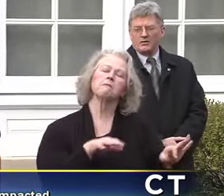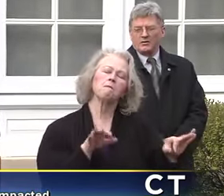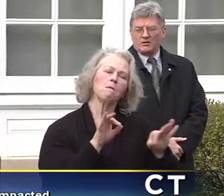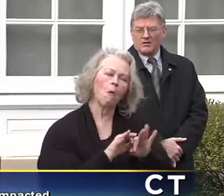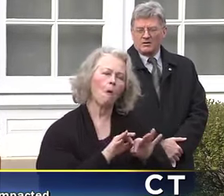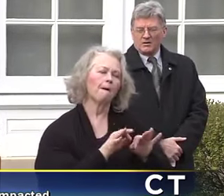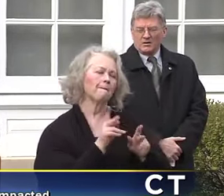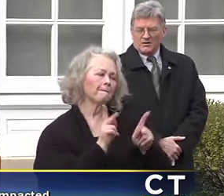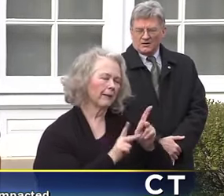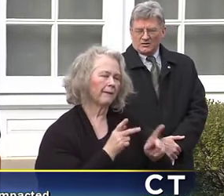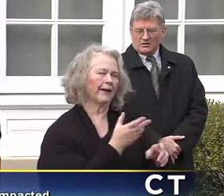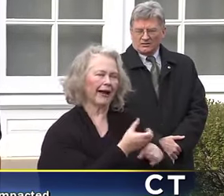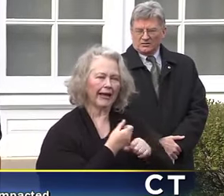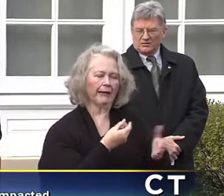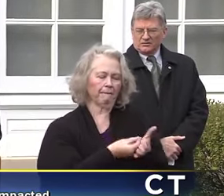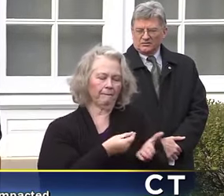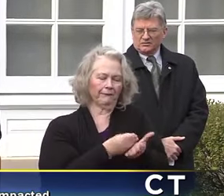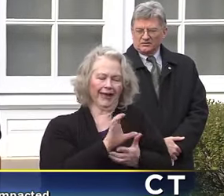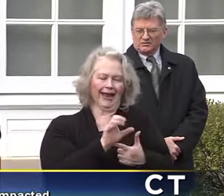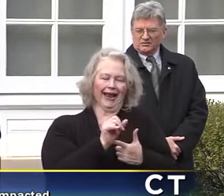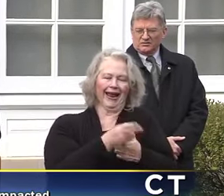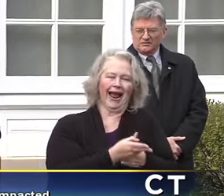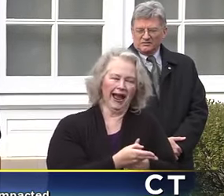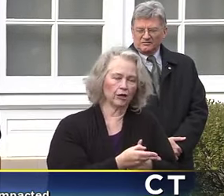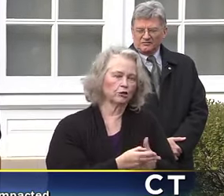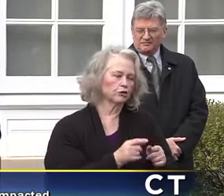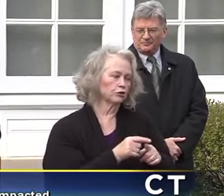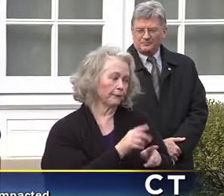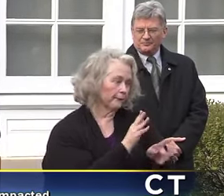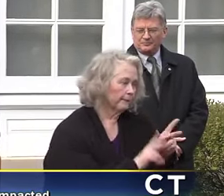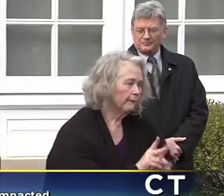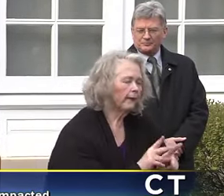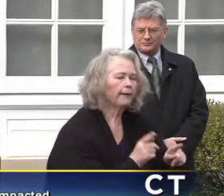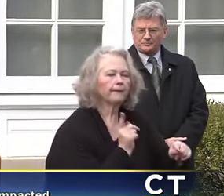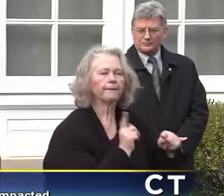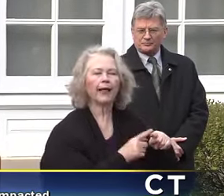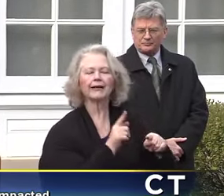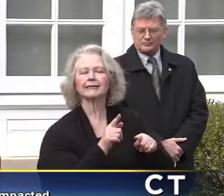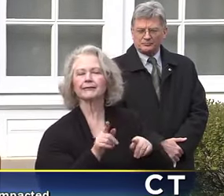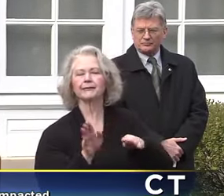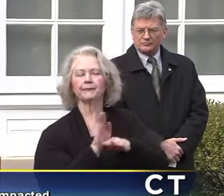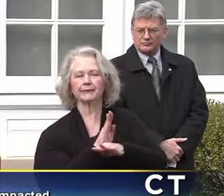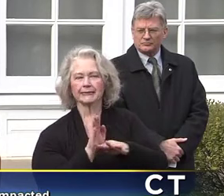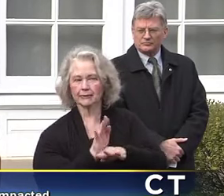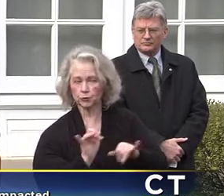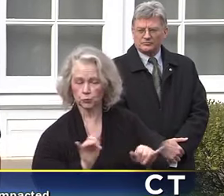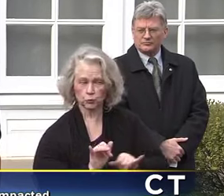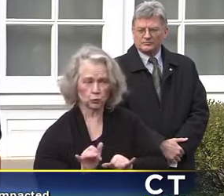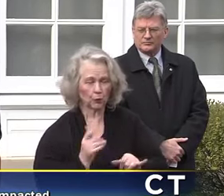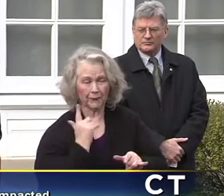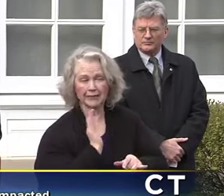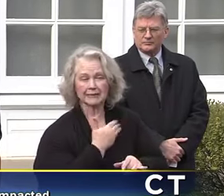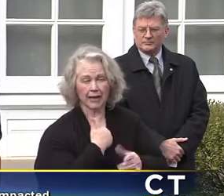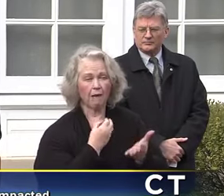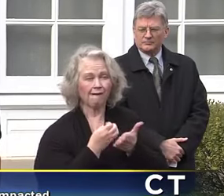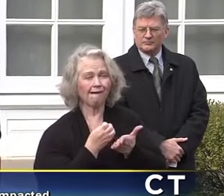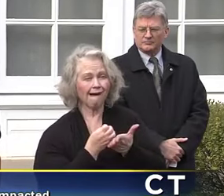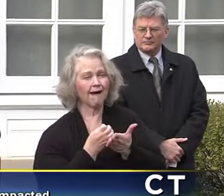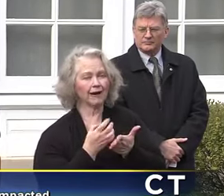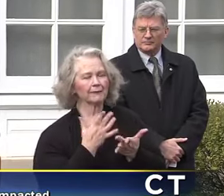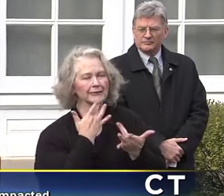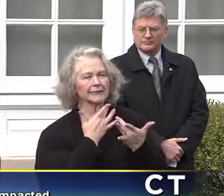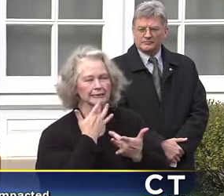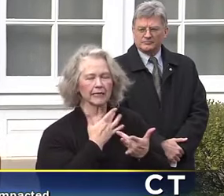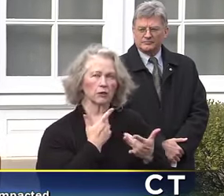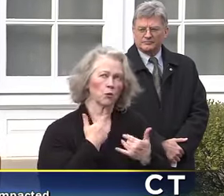whether it's Connecticut individuals, employees or businesses very, very shortly, given the economic situation here. So we're following